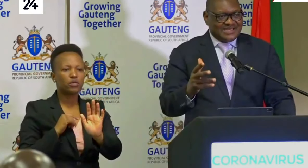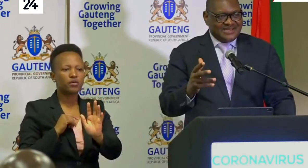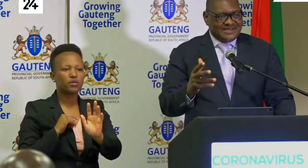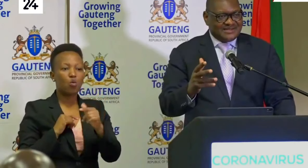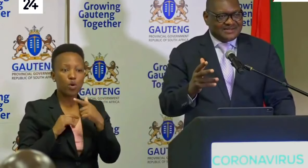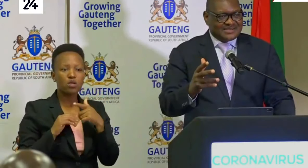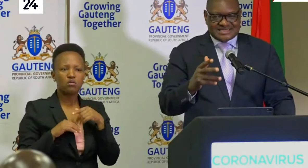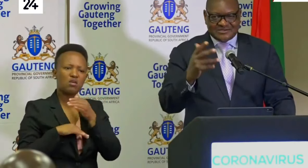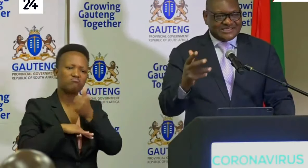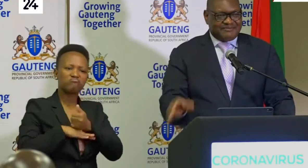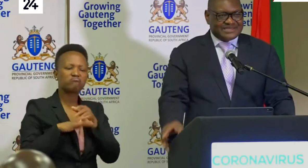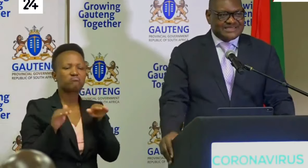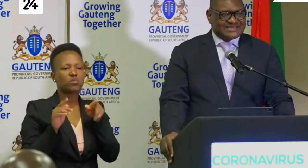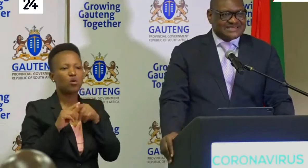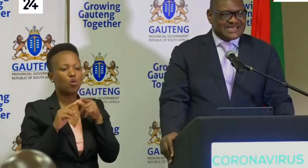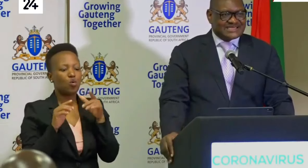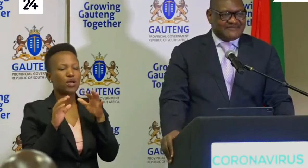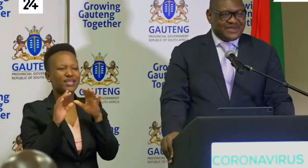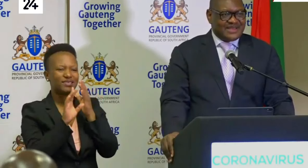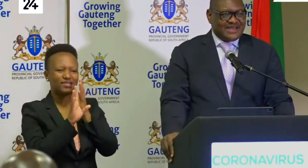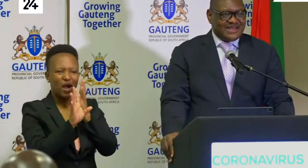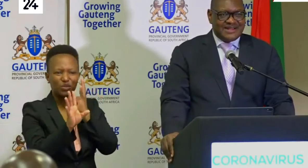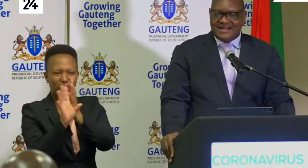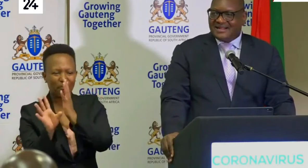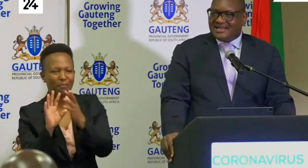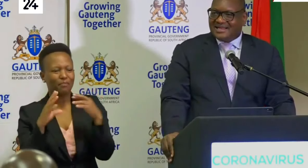particularly the township businesses that have been